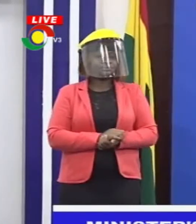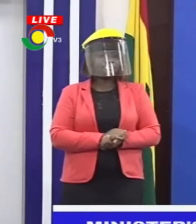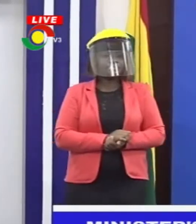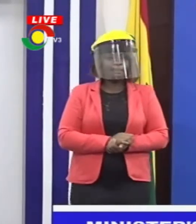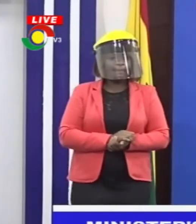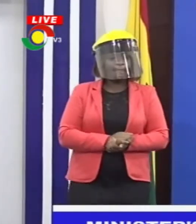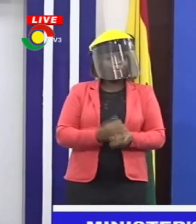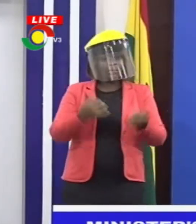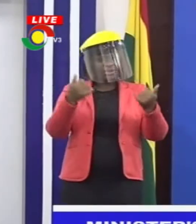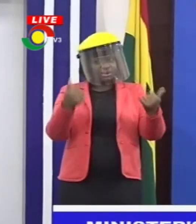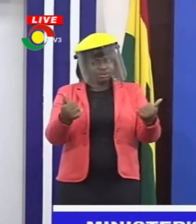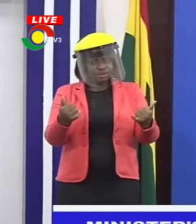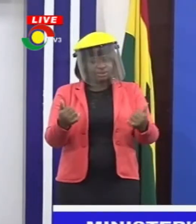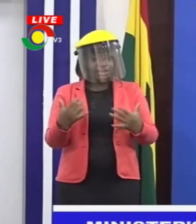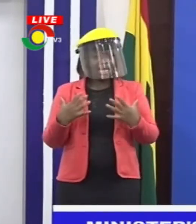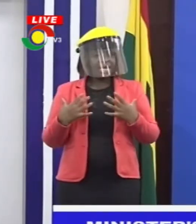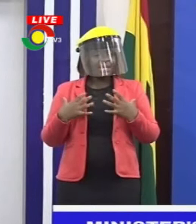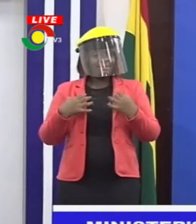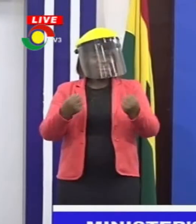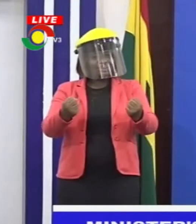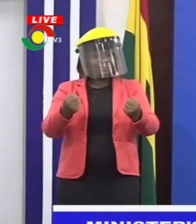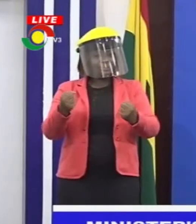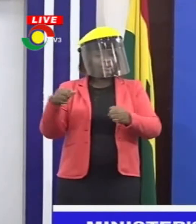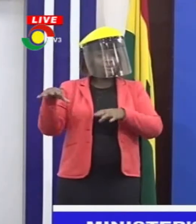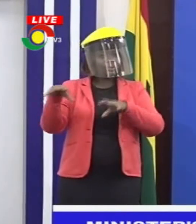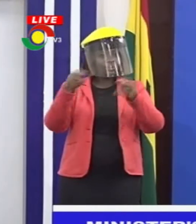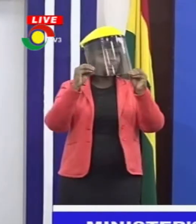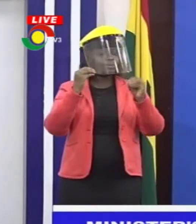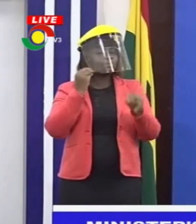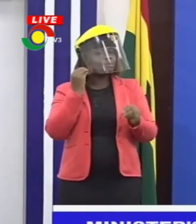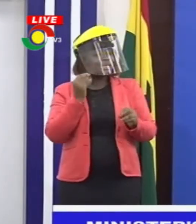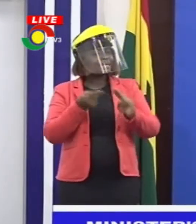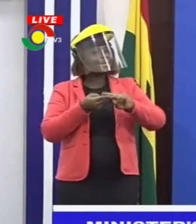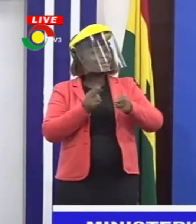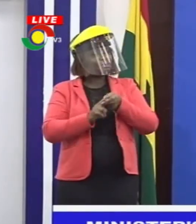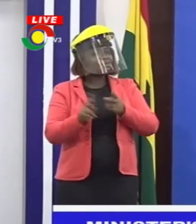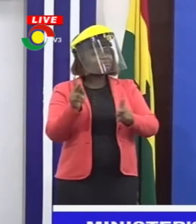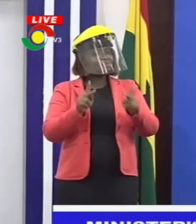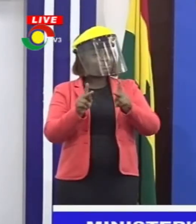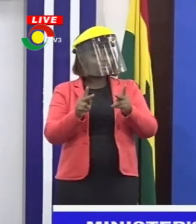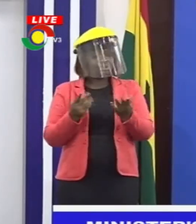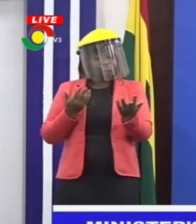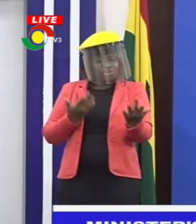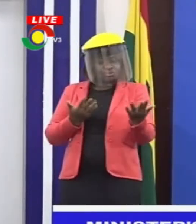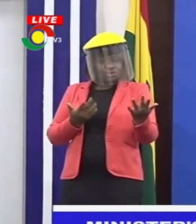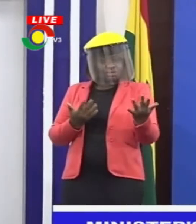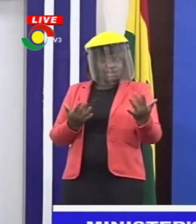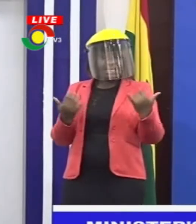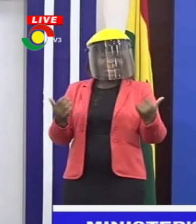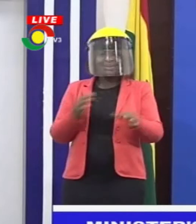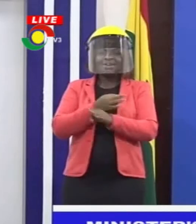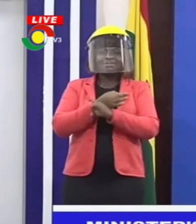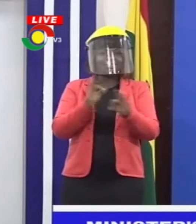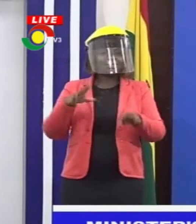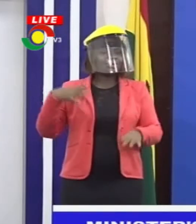the discharge criteria, new criteria, a number of people who are waiting have been discharging. So we are